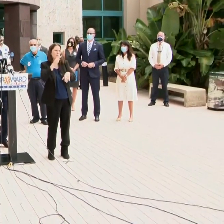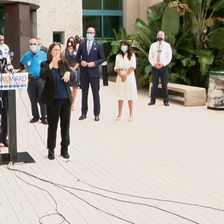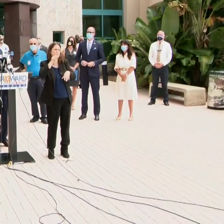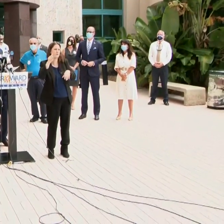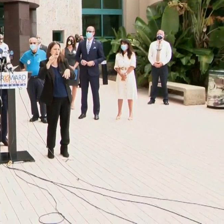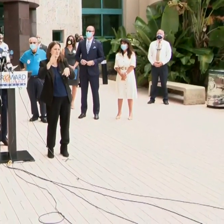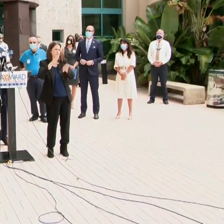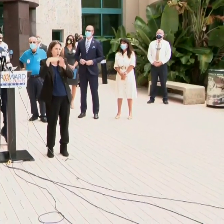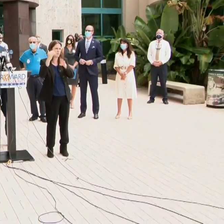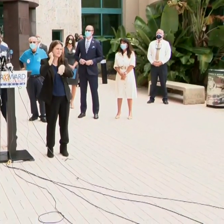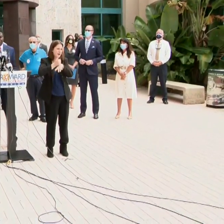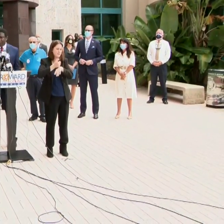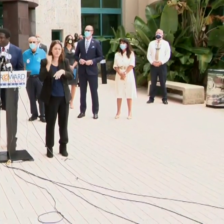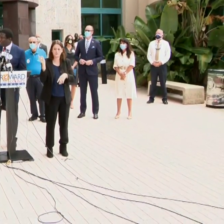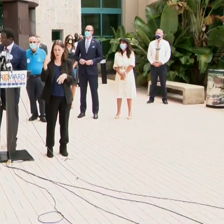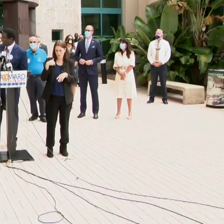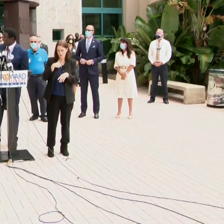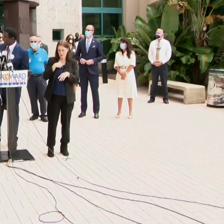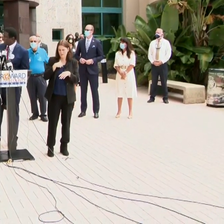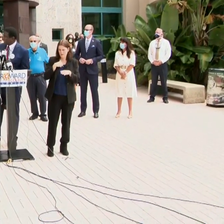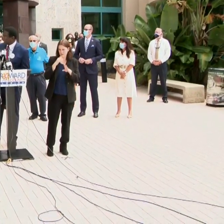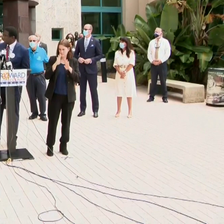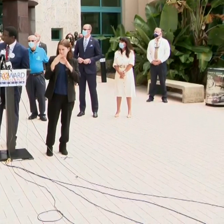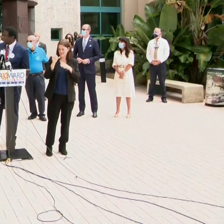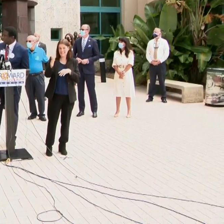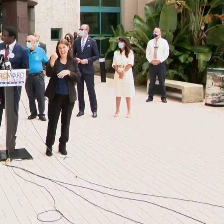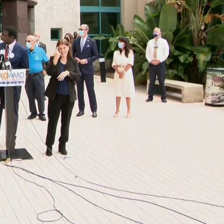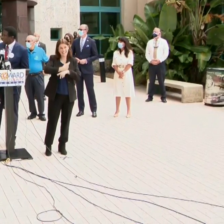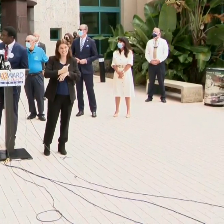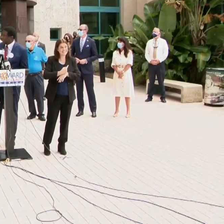891 complaints. We've had it open for about 10 days.